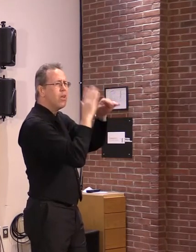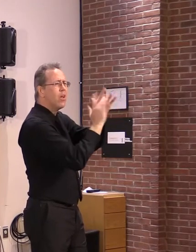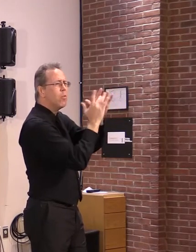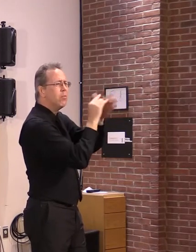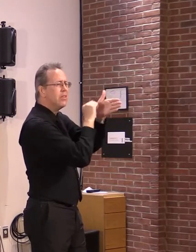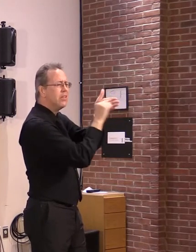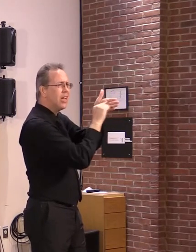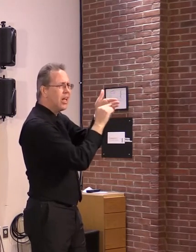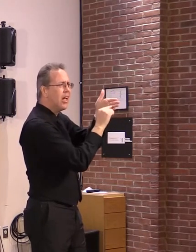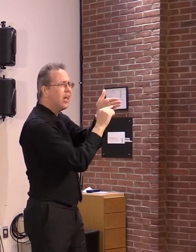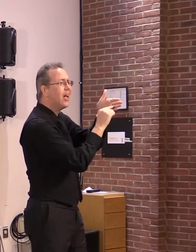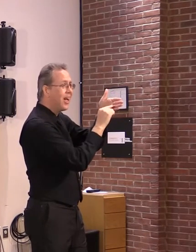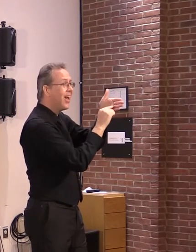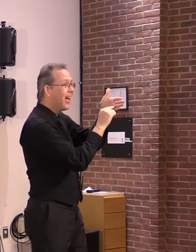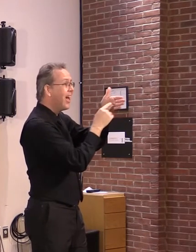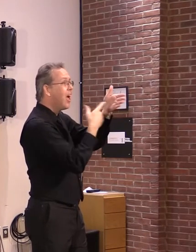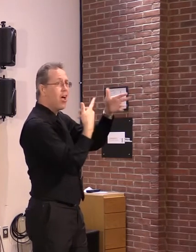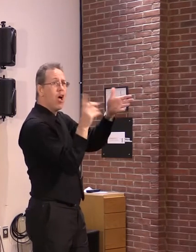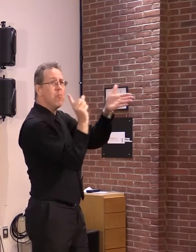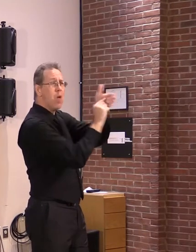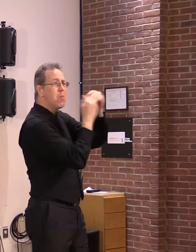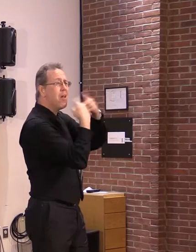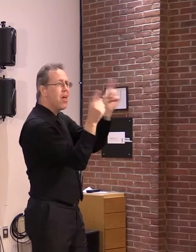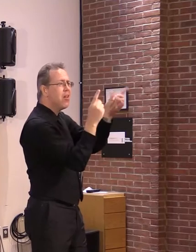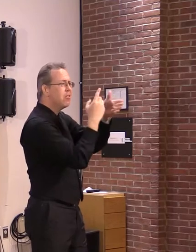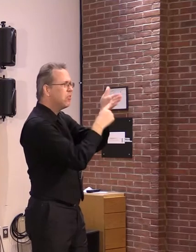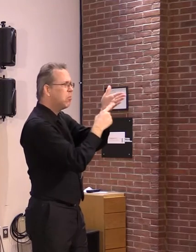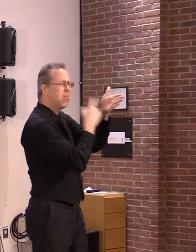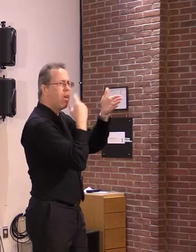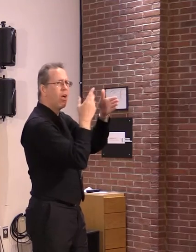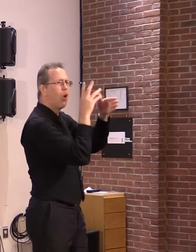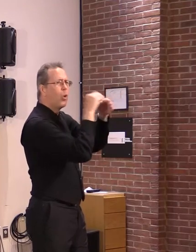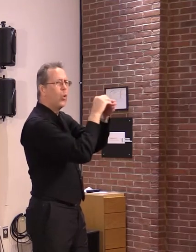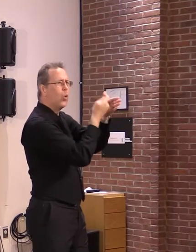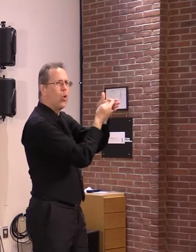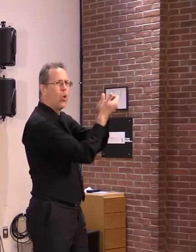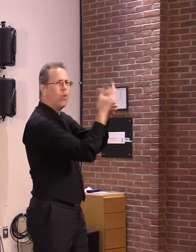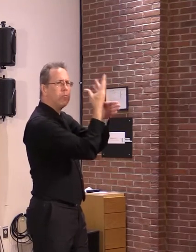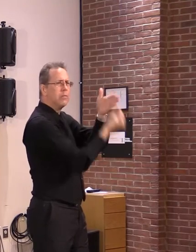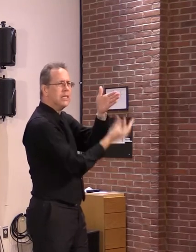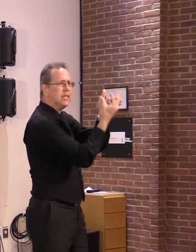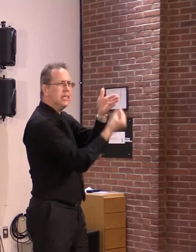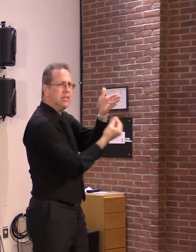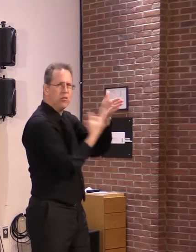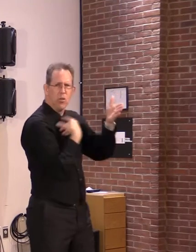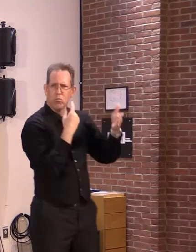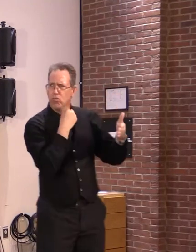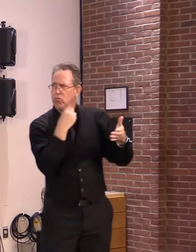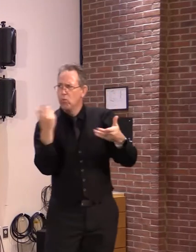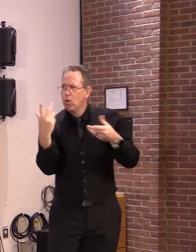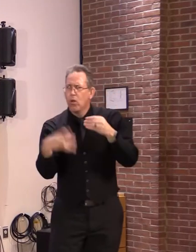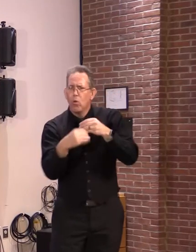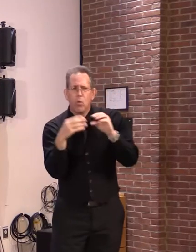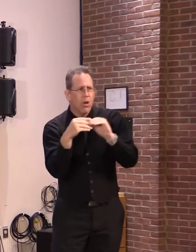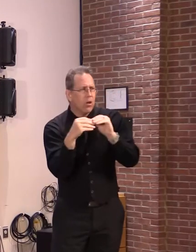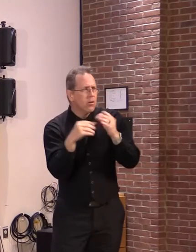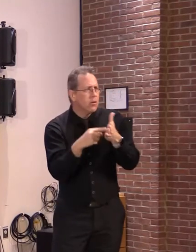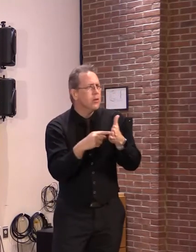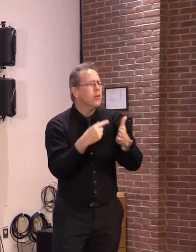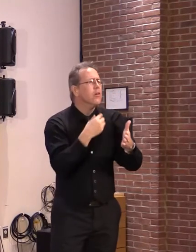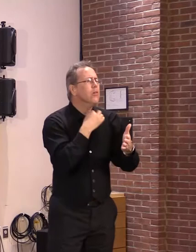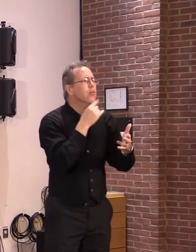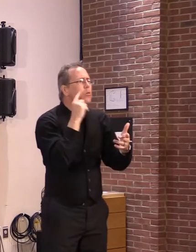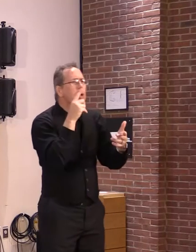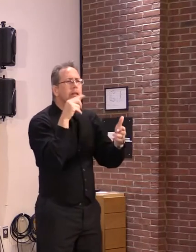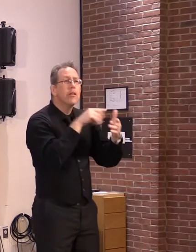have been publishing in the dashboard that might not end up in the surveillance report. I know that the, like, surveillance and other kind